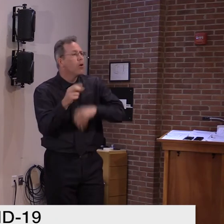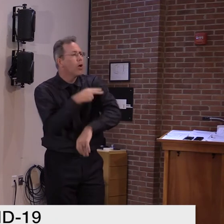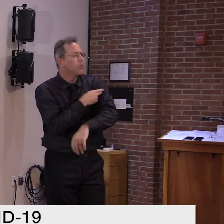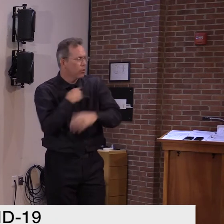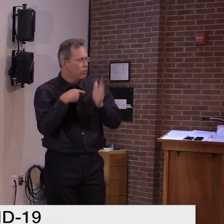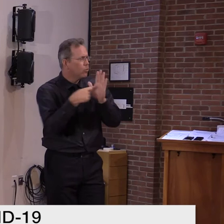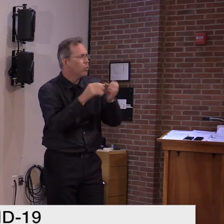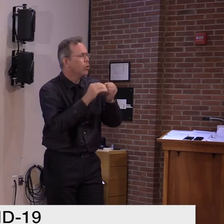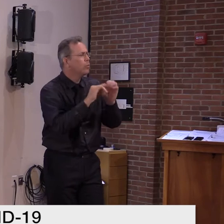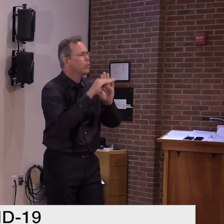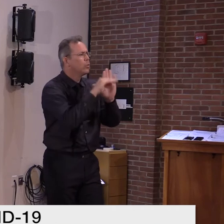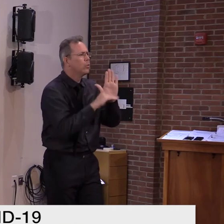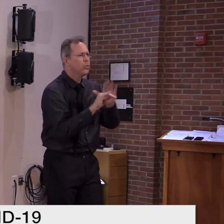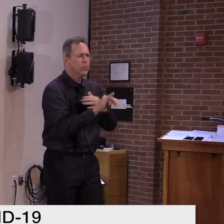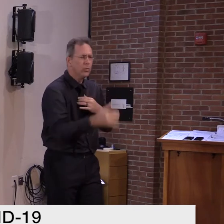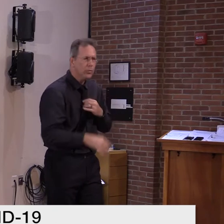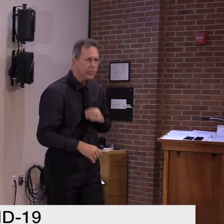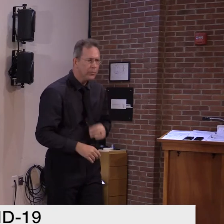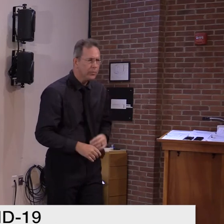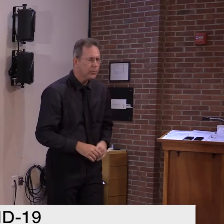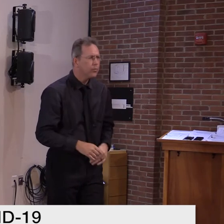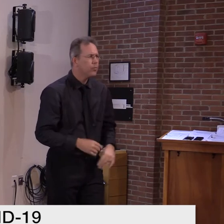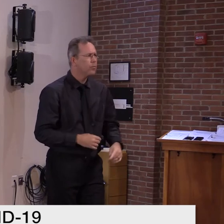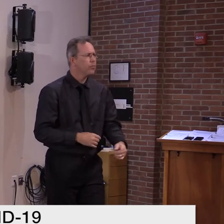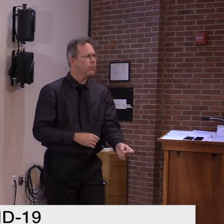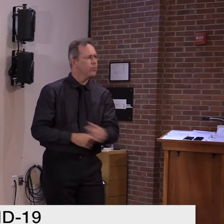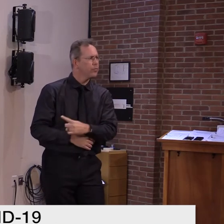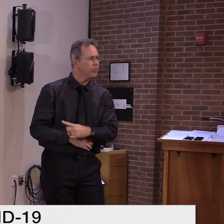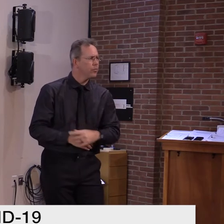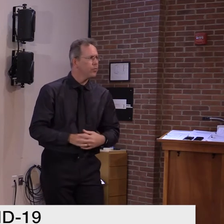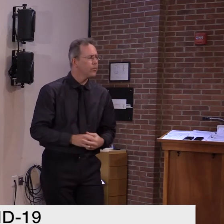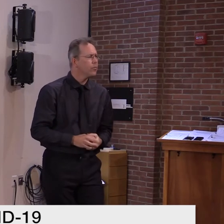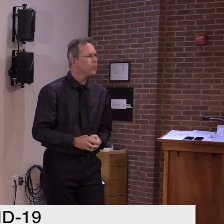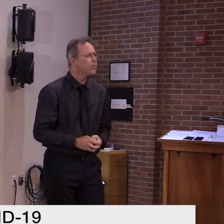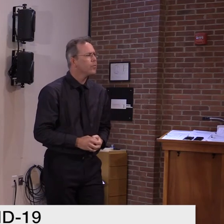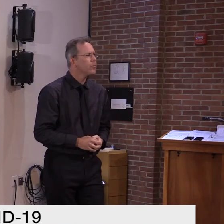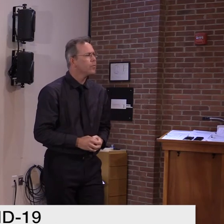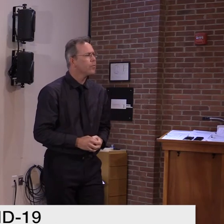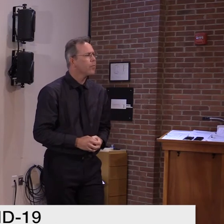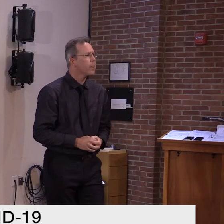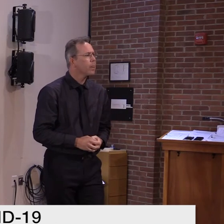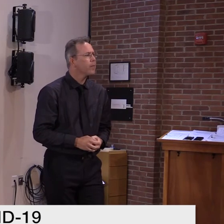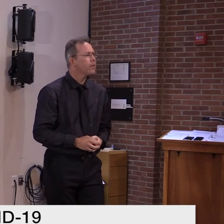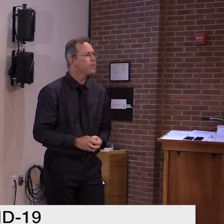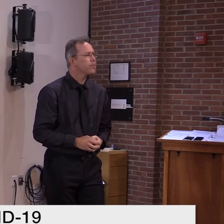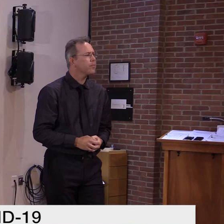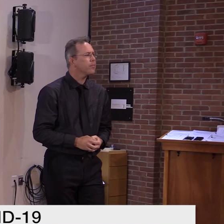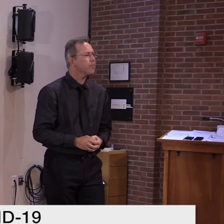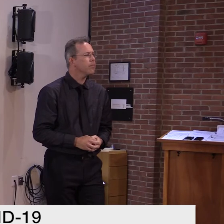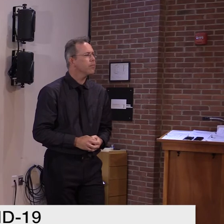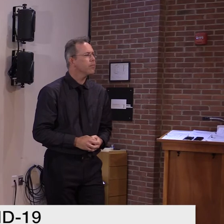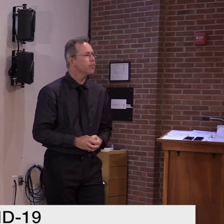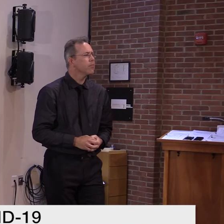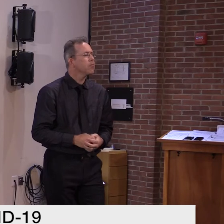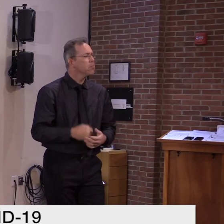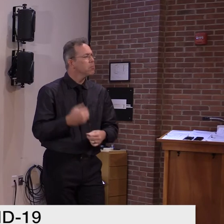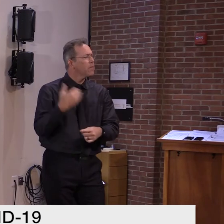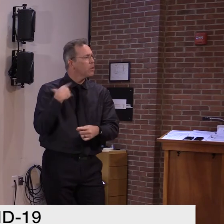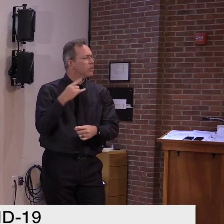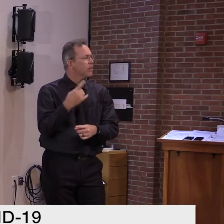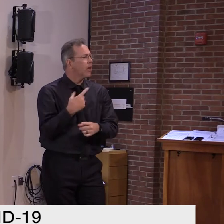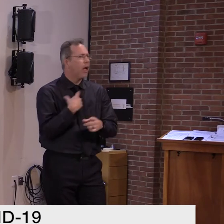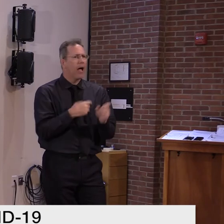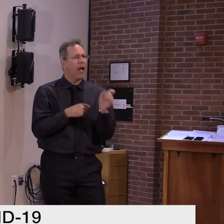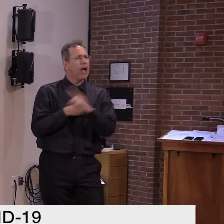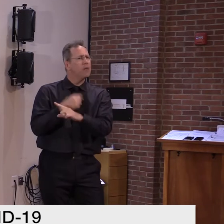No, you, you were, of coming once the question was asked. No question about it, but it was the last questioner of the